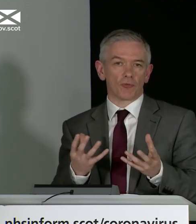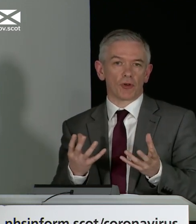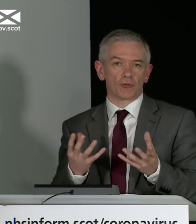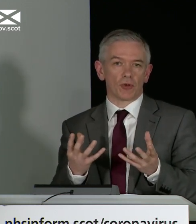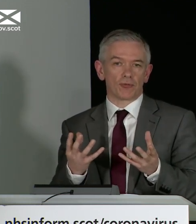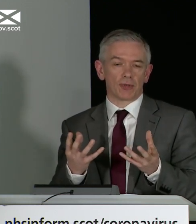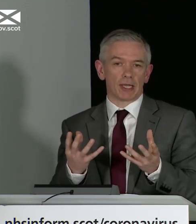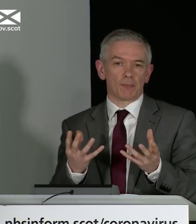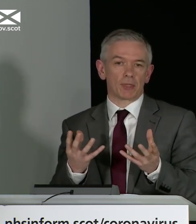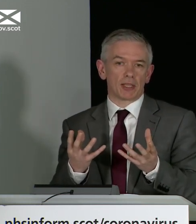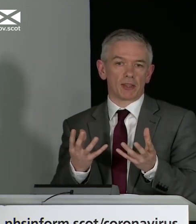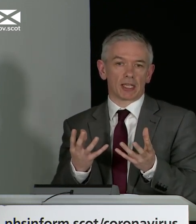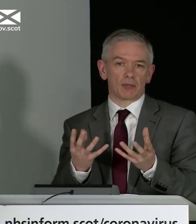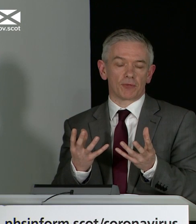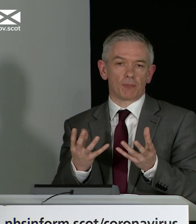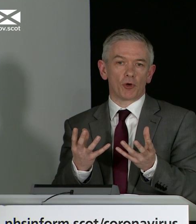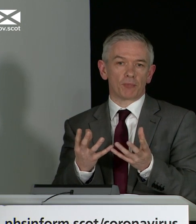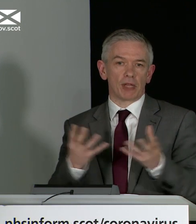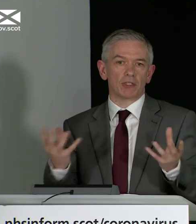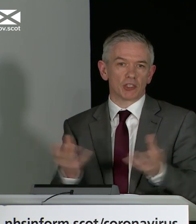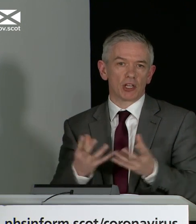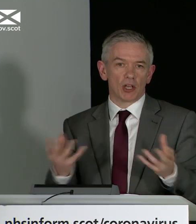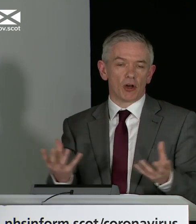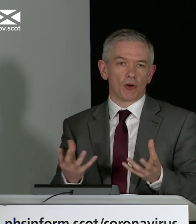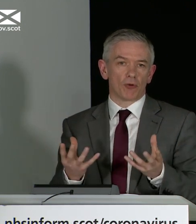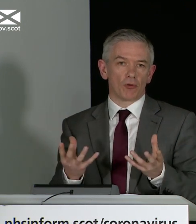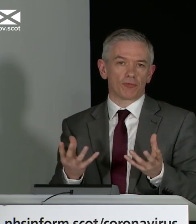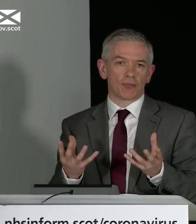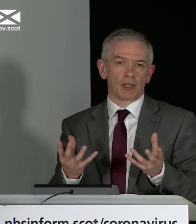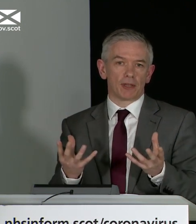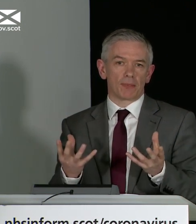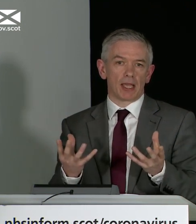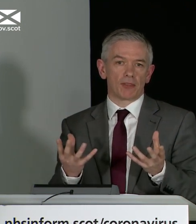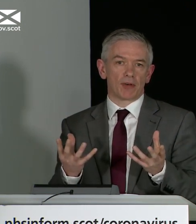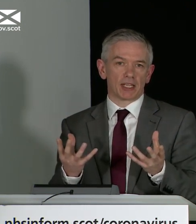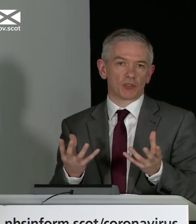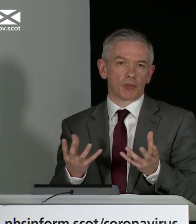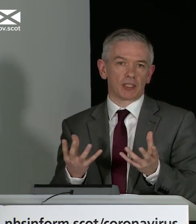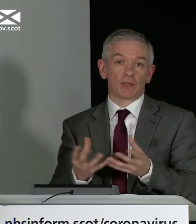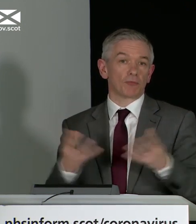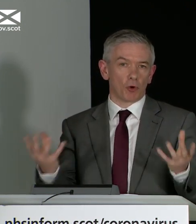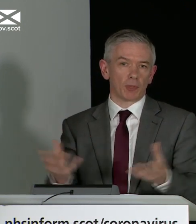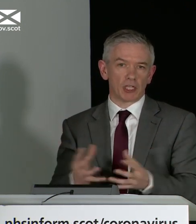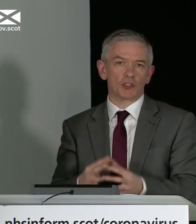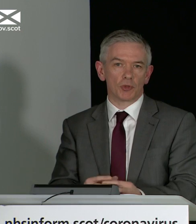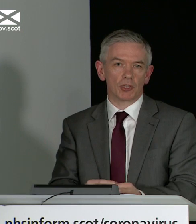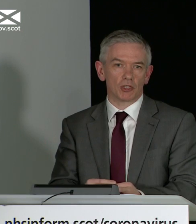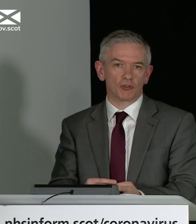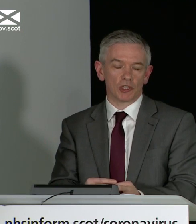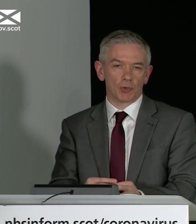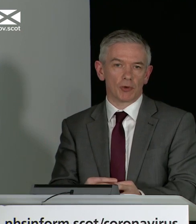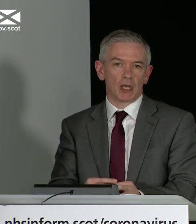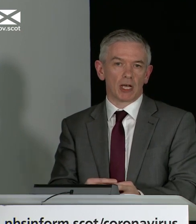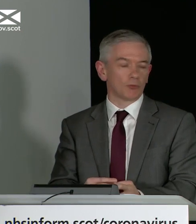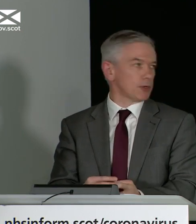the kind of point prevalence of the virus within different populations within the